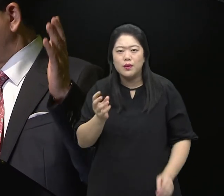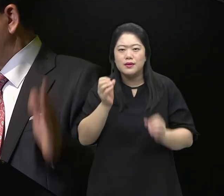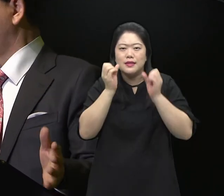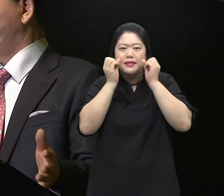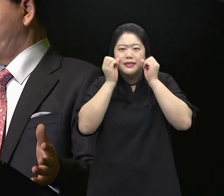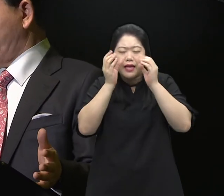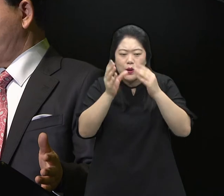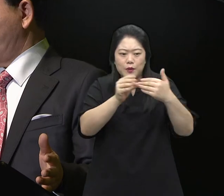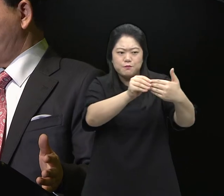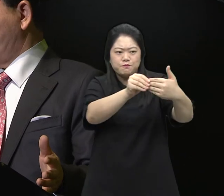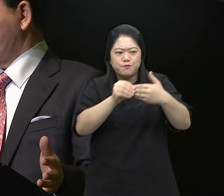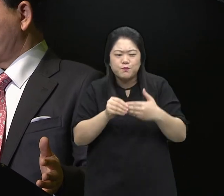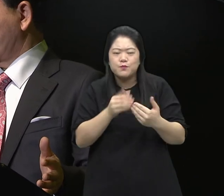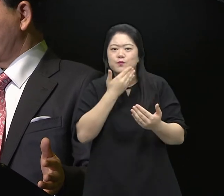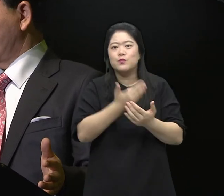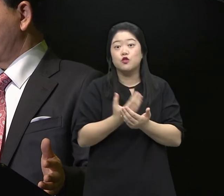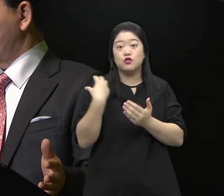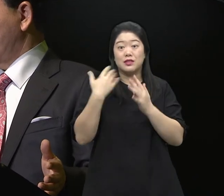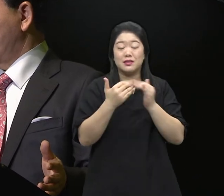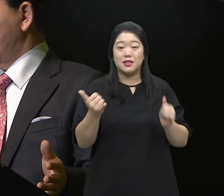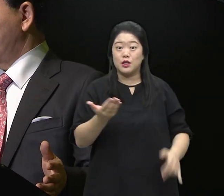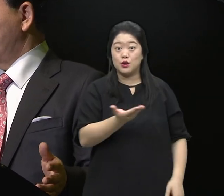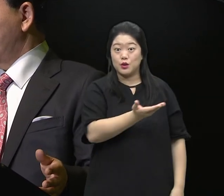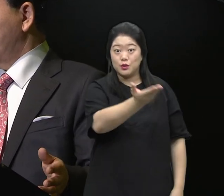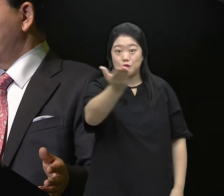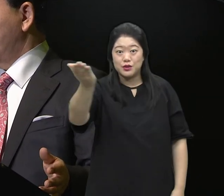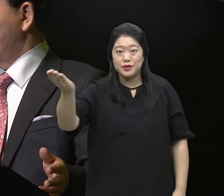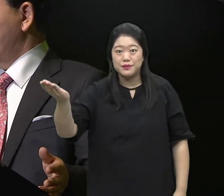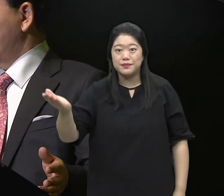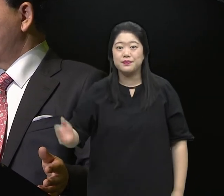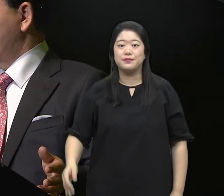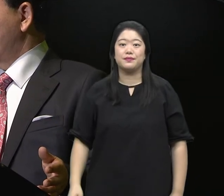And all our church officers Who have been led here by God's guidance